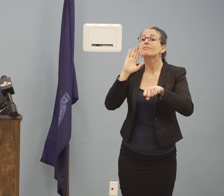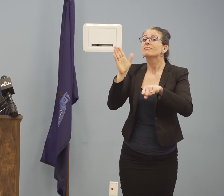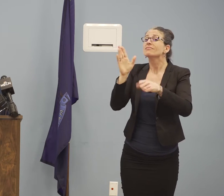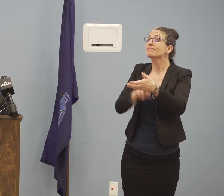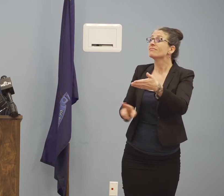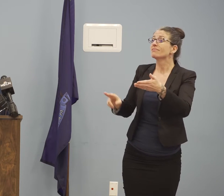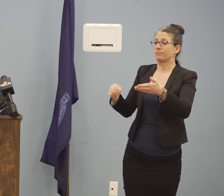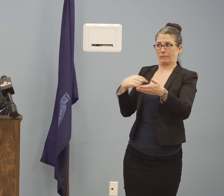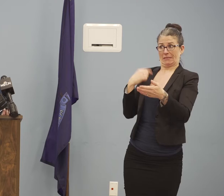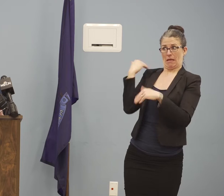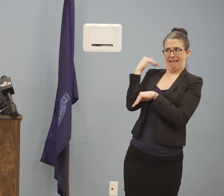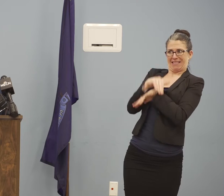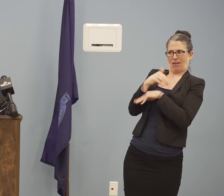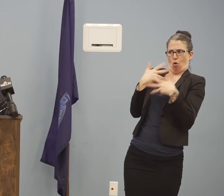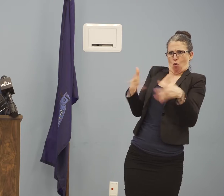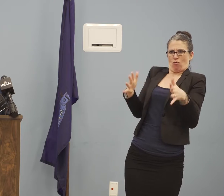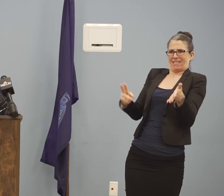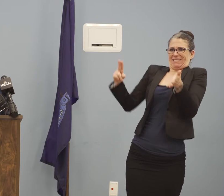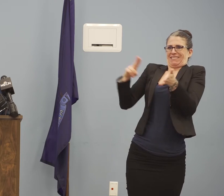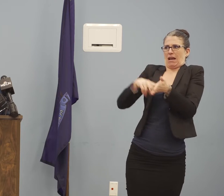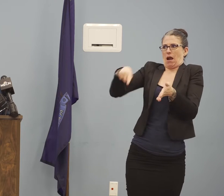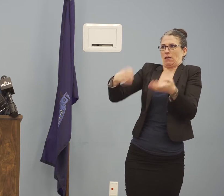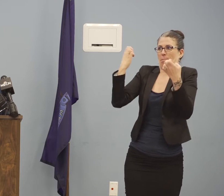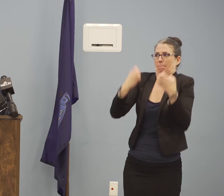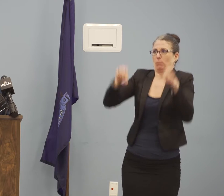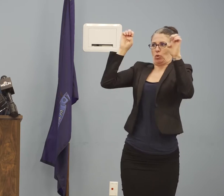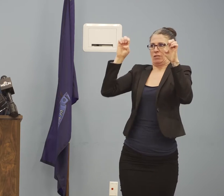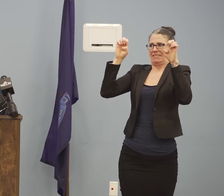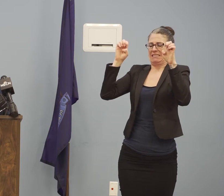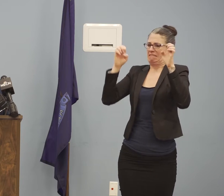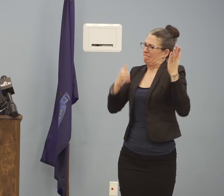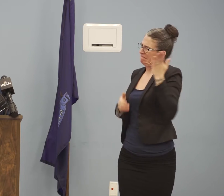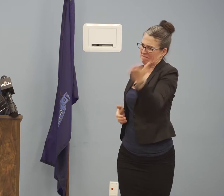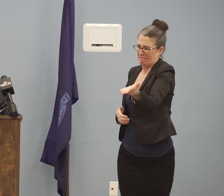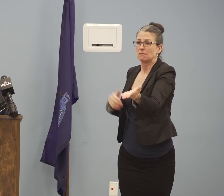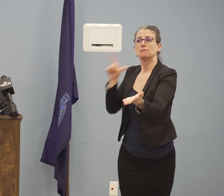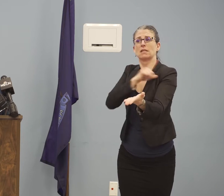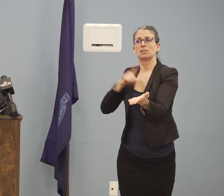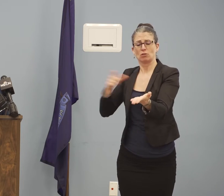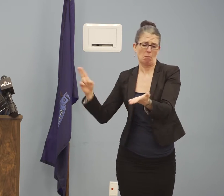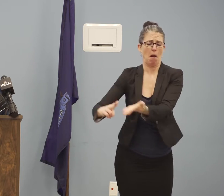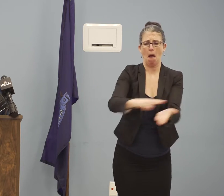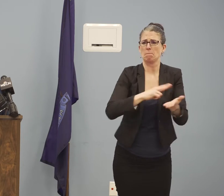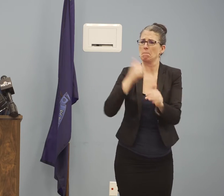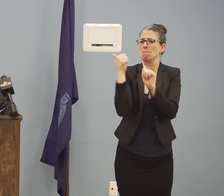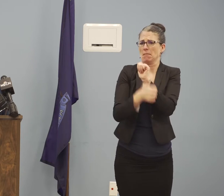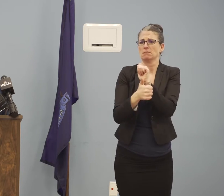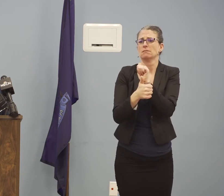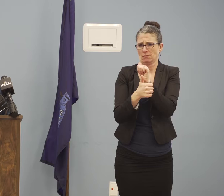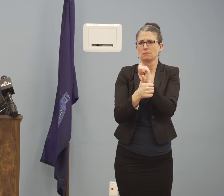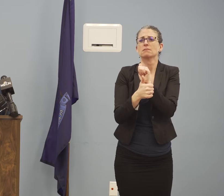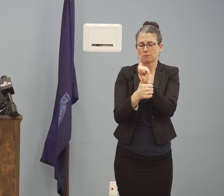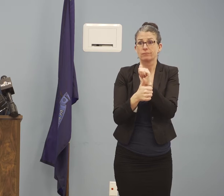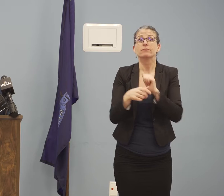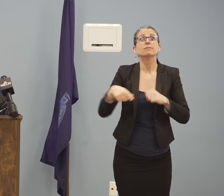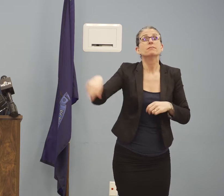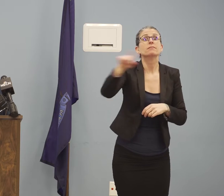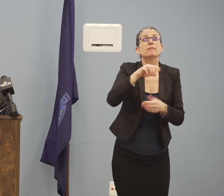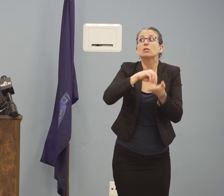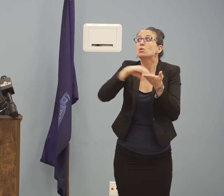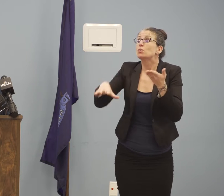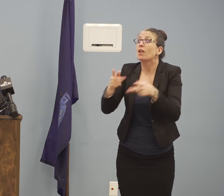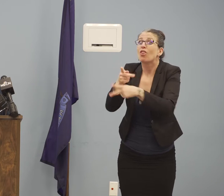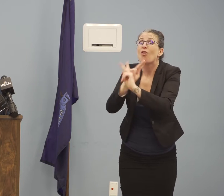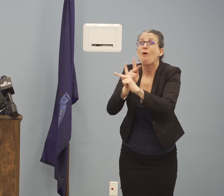night by the legislature will establish a consumer loan guarantee program through the finance authority